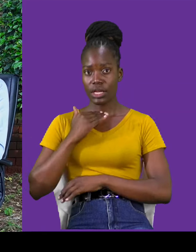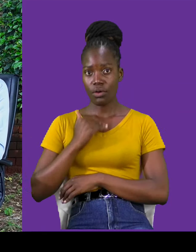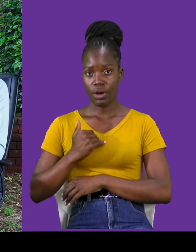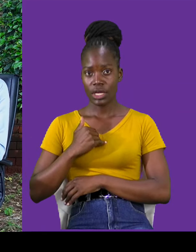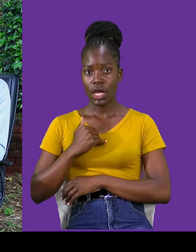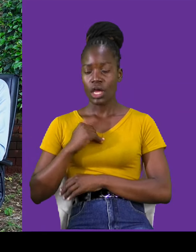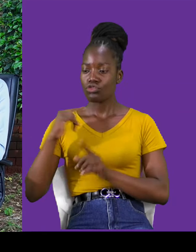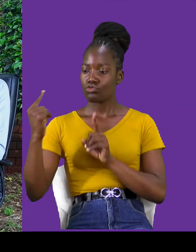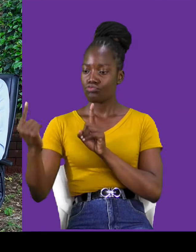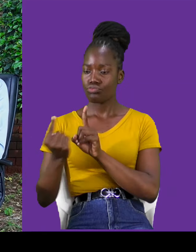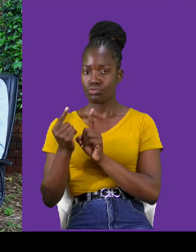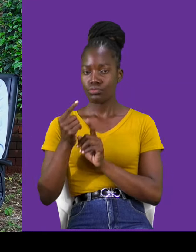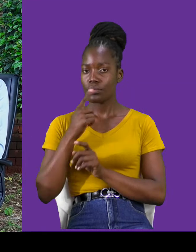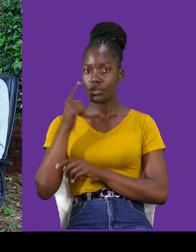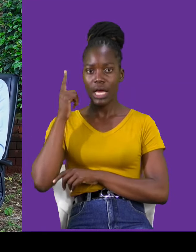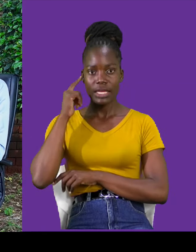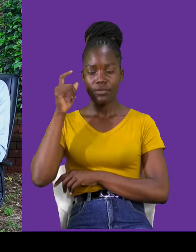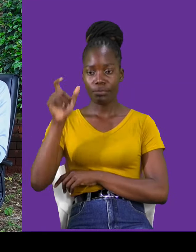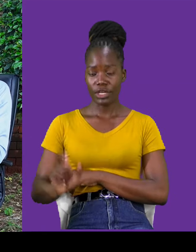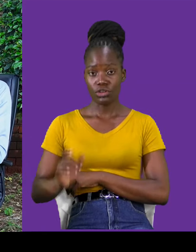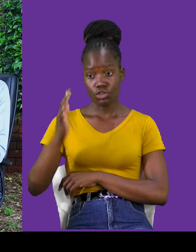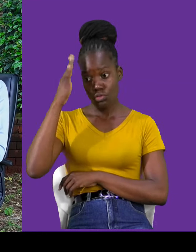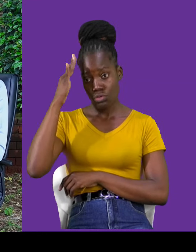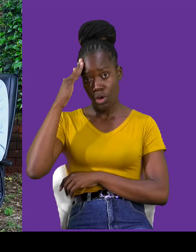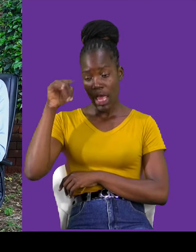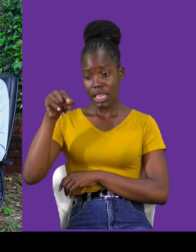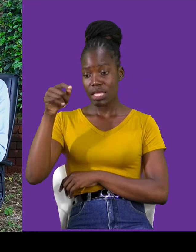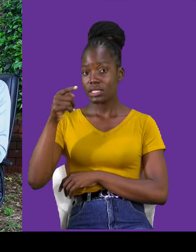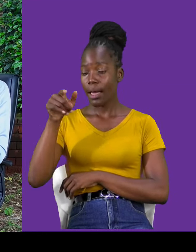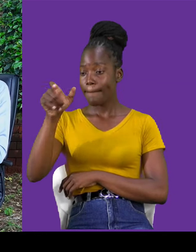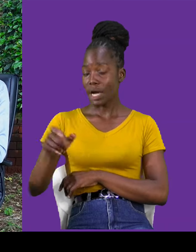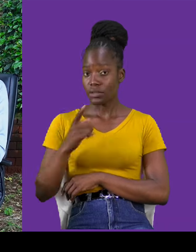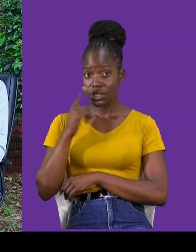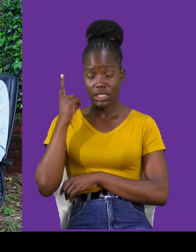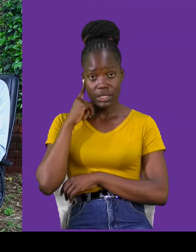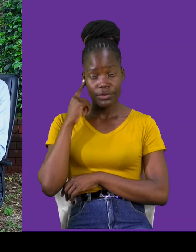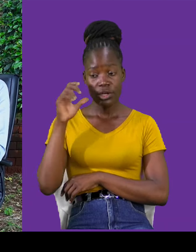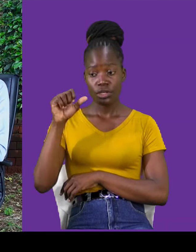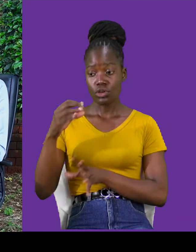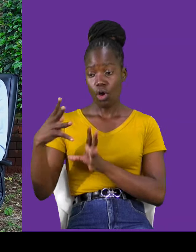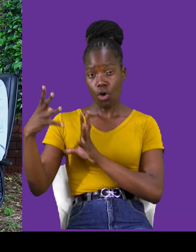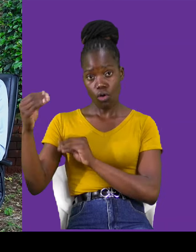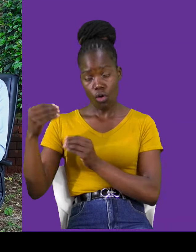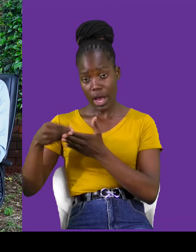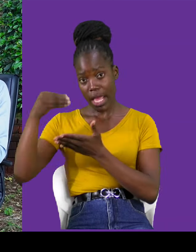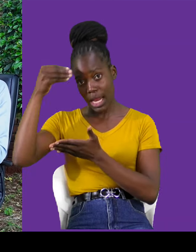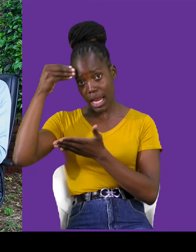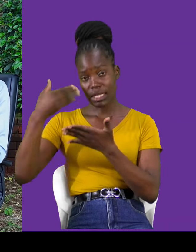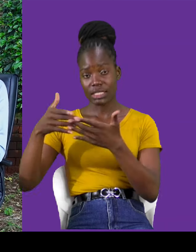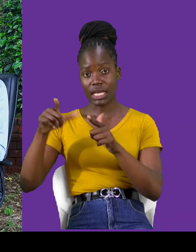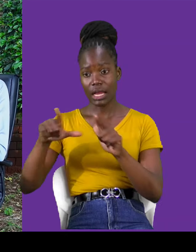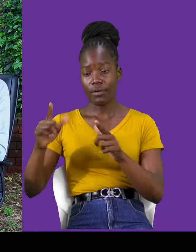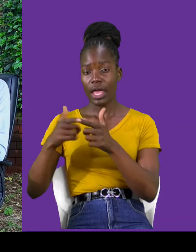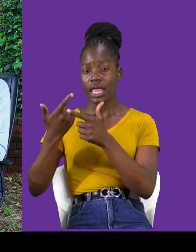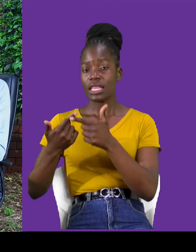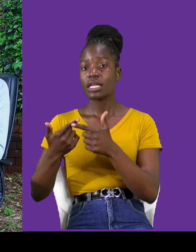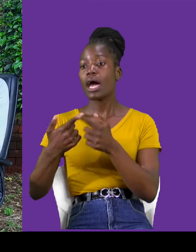person, you know what you're getting yourself into. You know this person is deaf. So, go and learn some sign language, and then come approach for a seamless